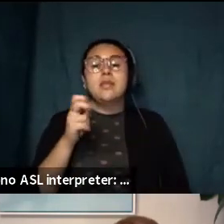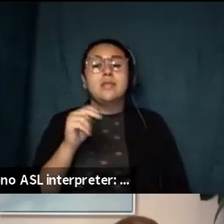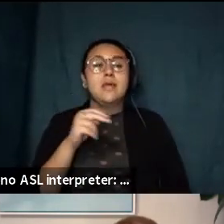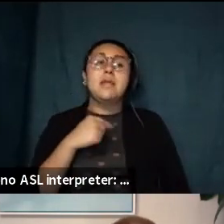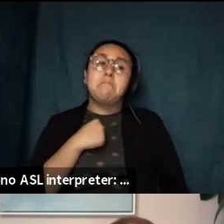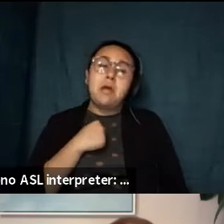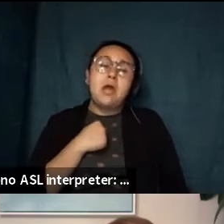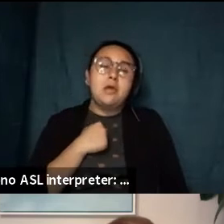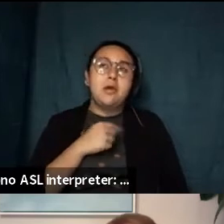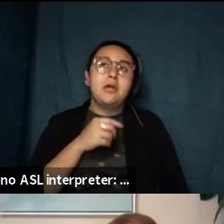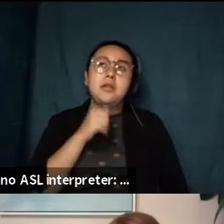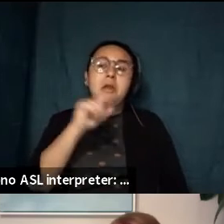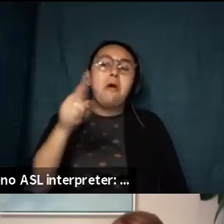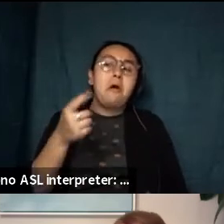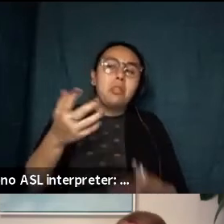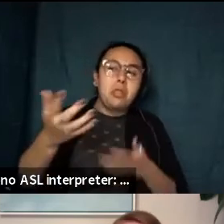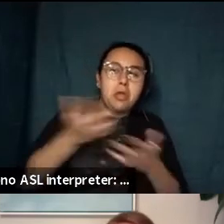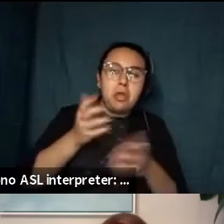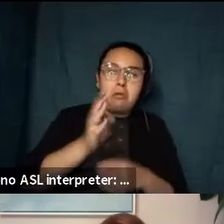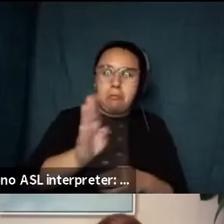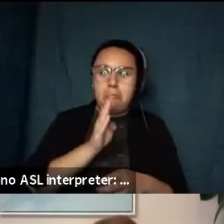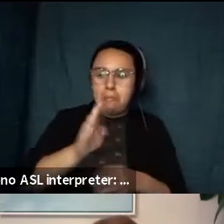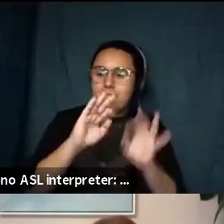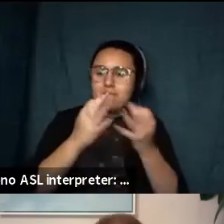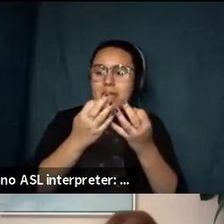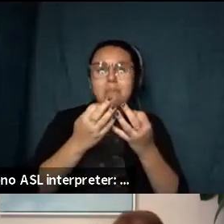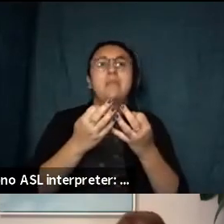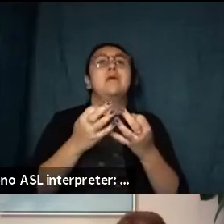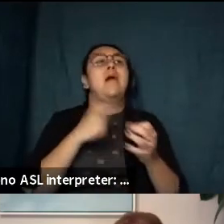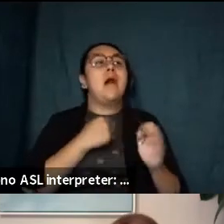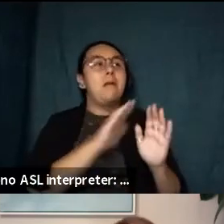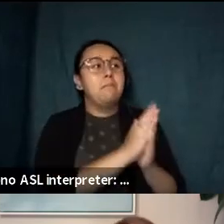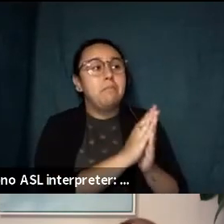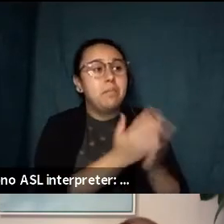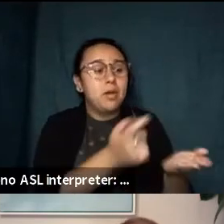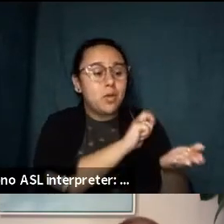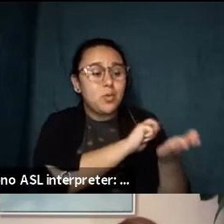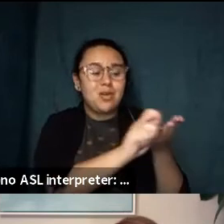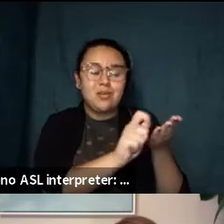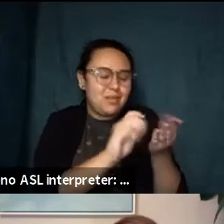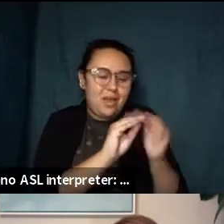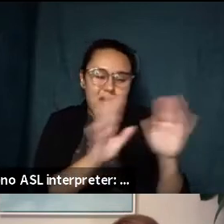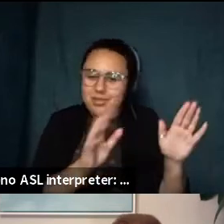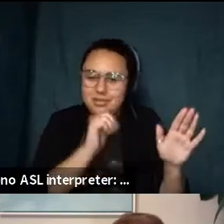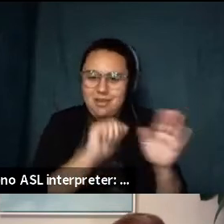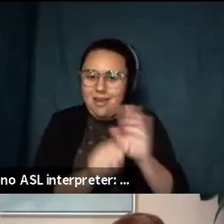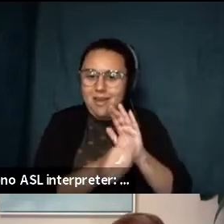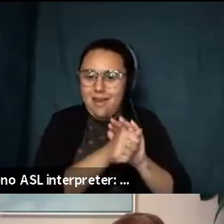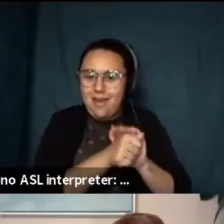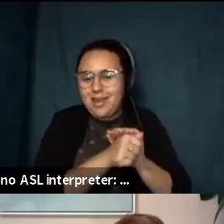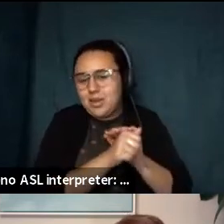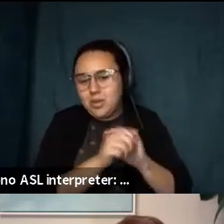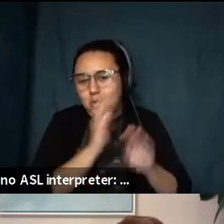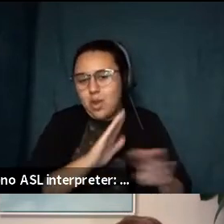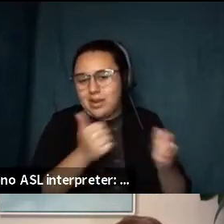about it so i couldn't exactly stay completely quiet about it anymore um how did i come to write